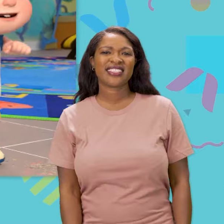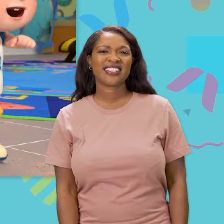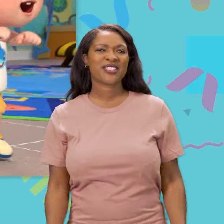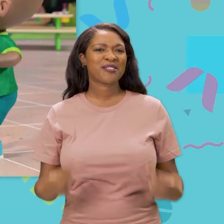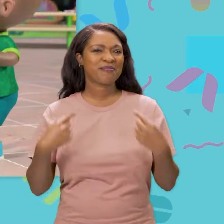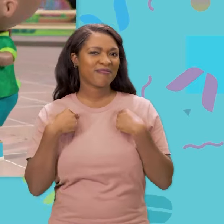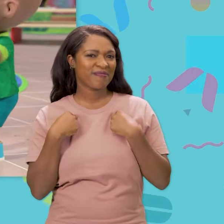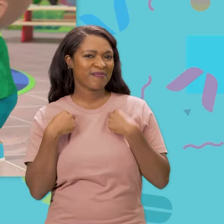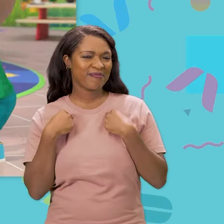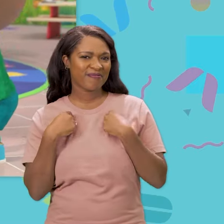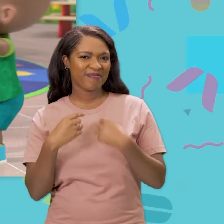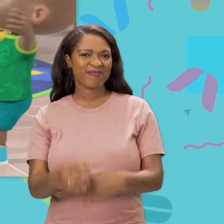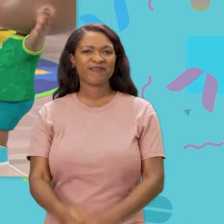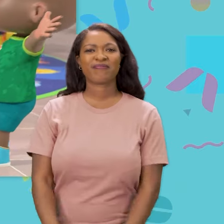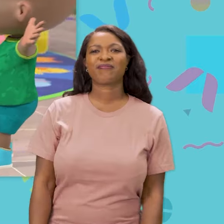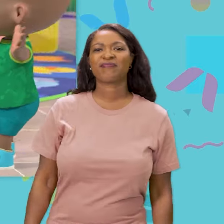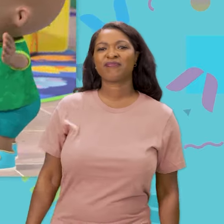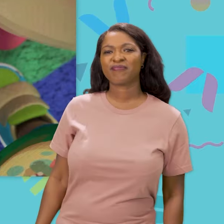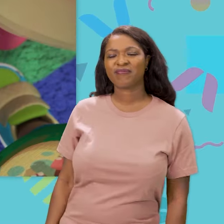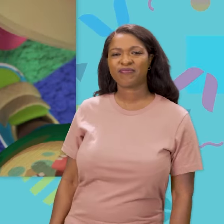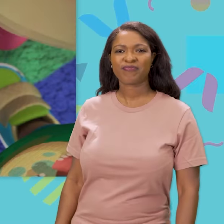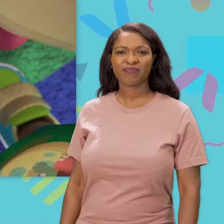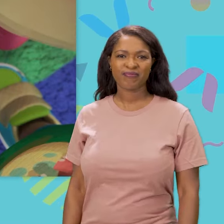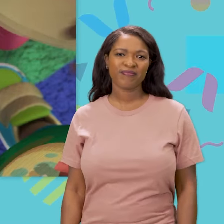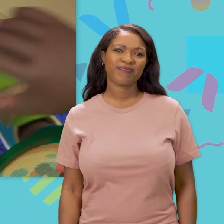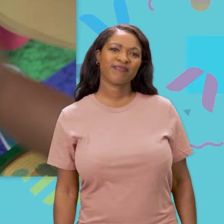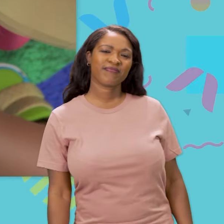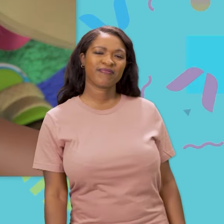me? A, B, C, R,